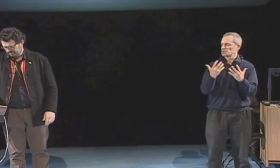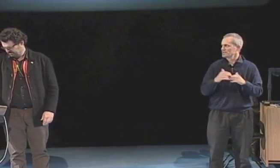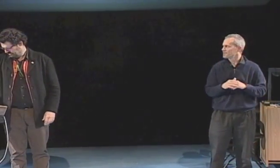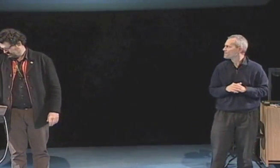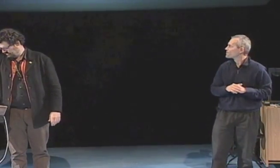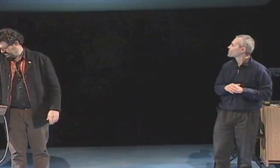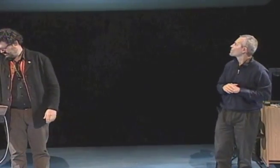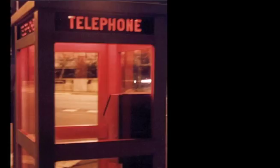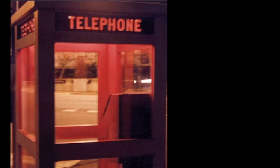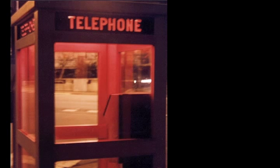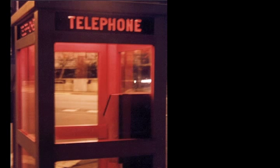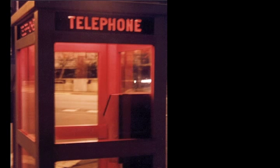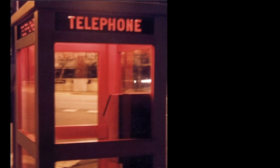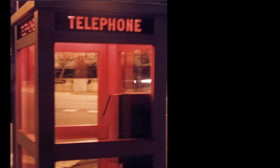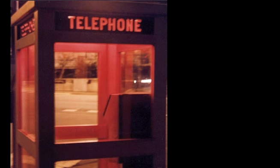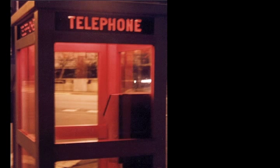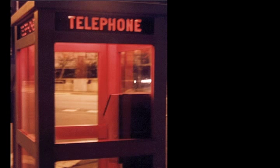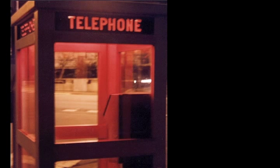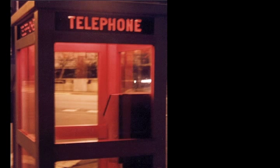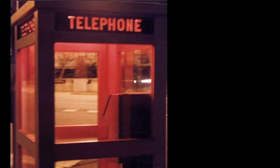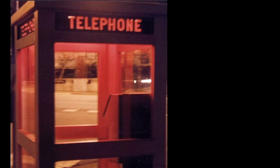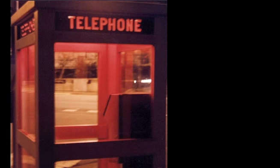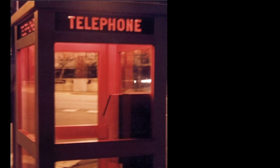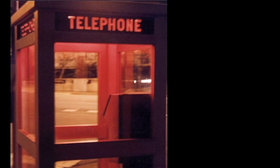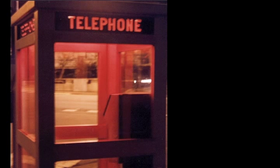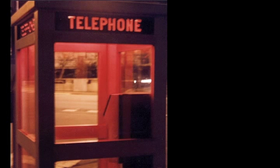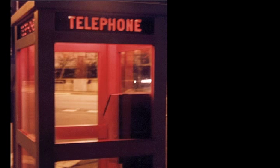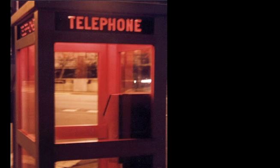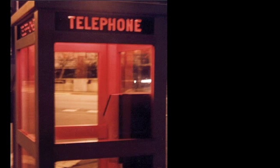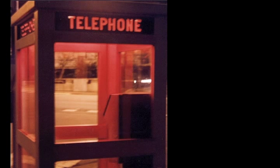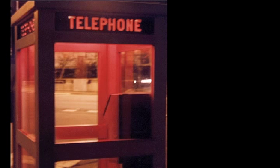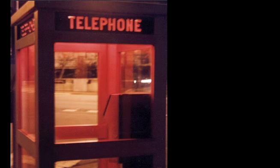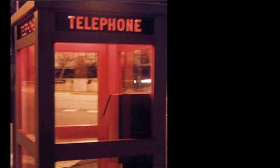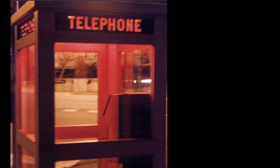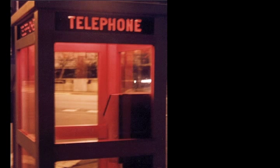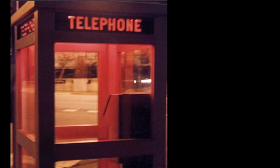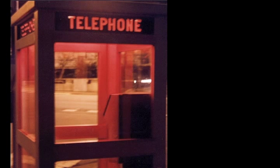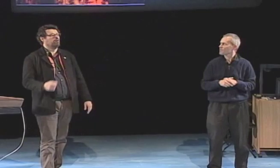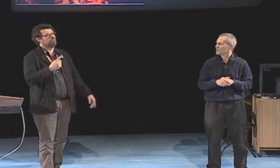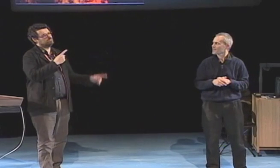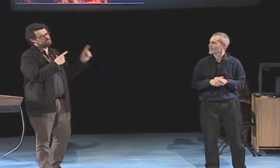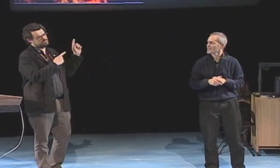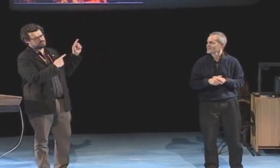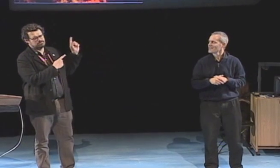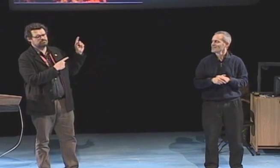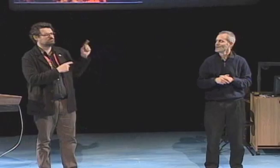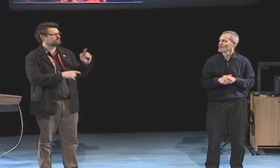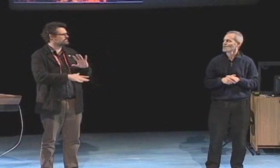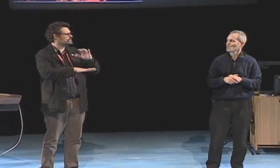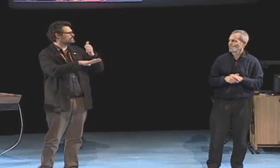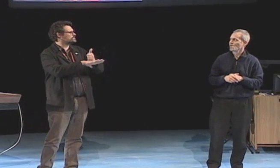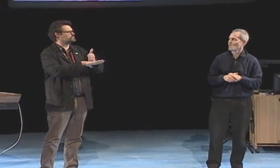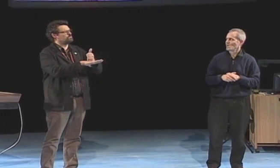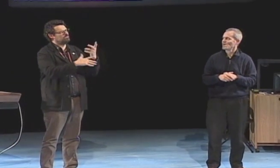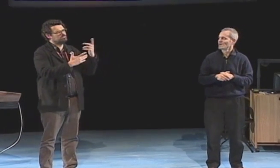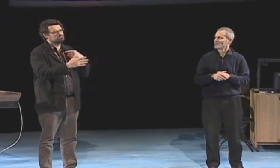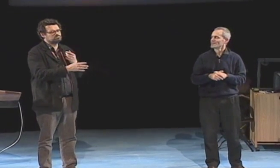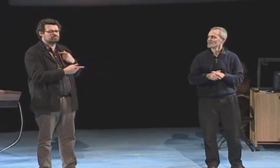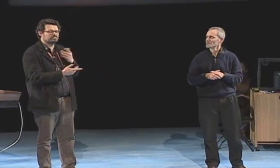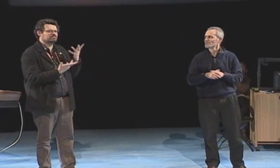that's how I expressed this and that's how I